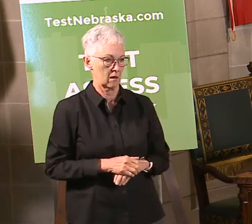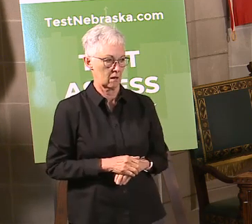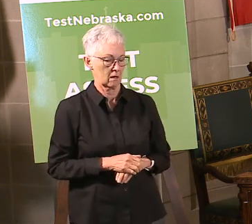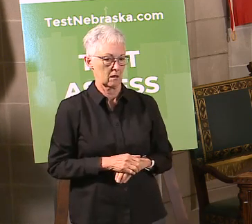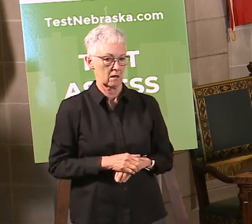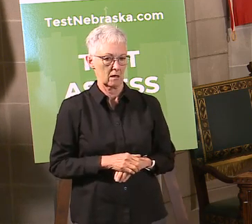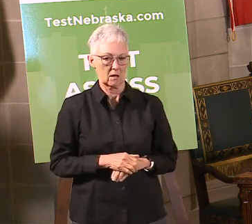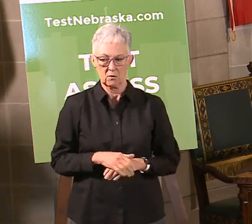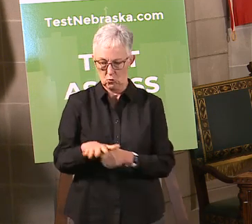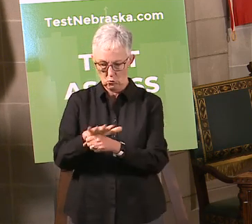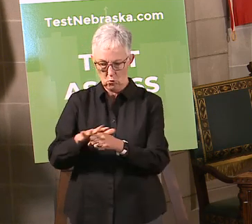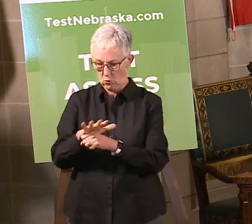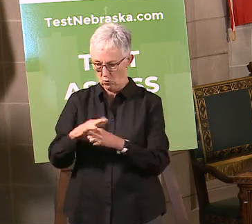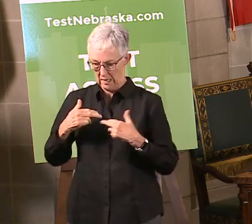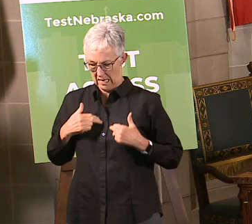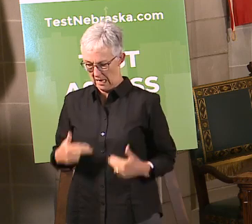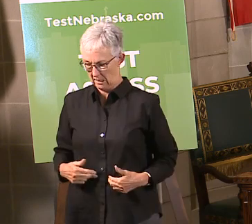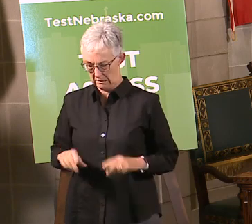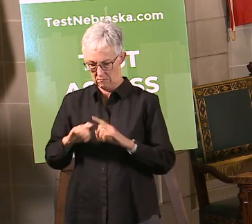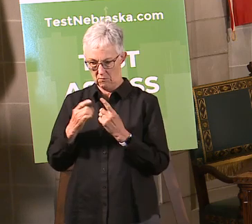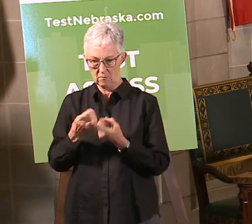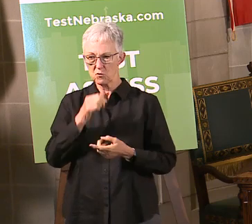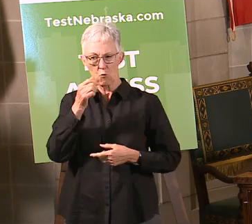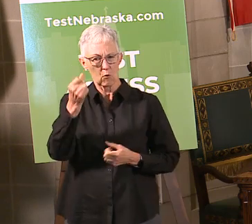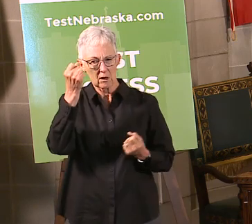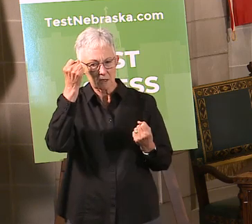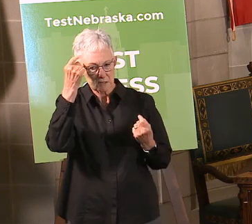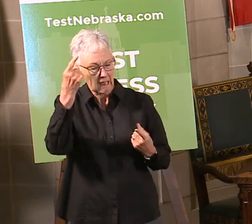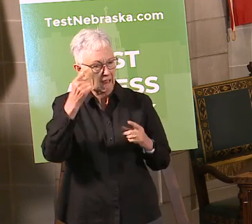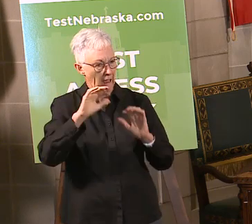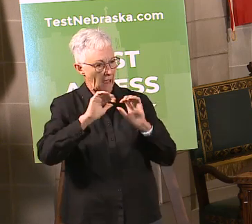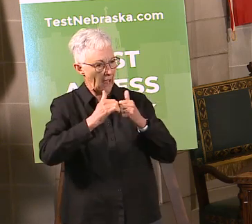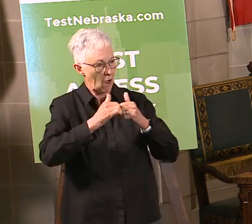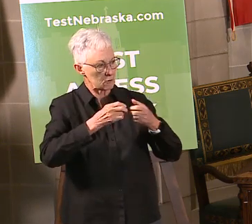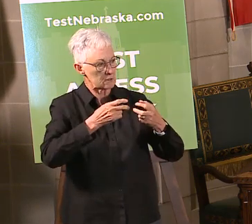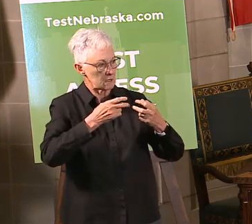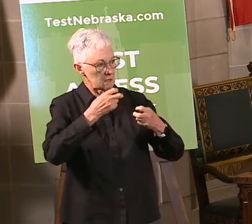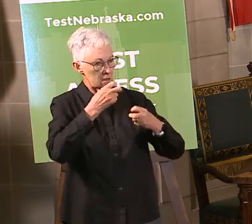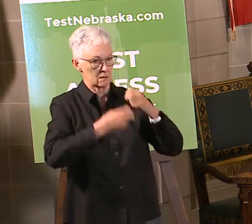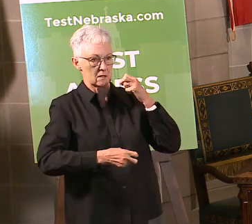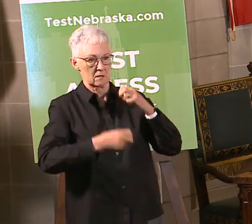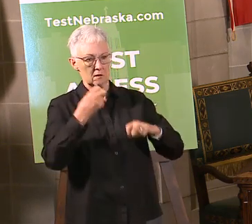this all involves to be able to get something like this pulled together so quickly and to do this many tests.